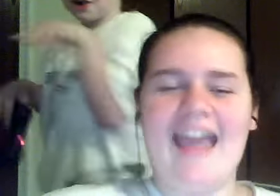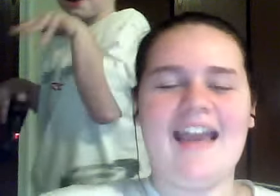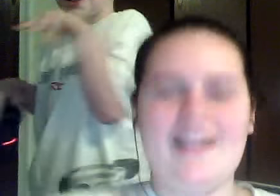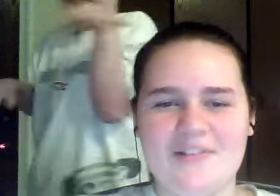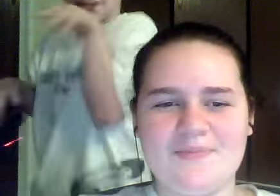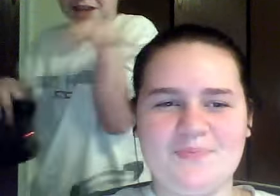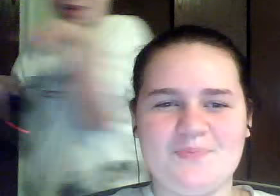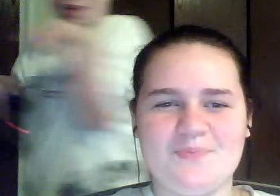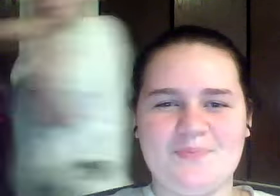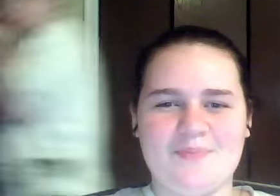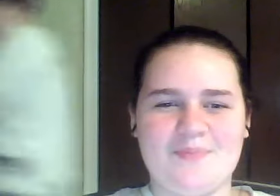Just kidding you.